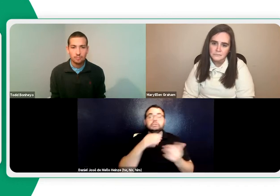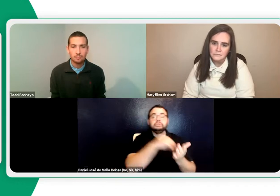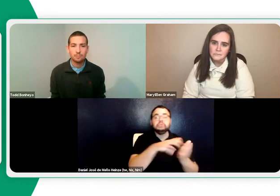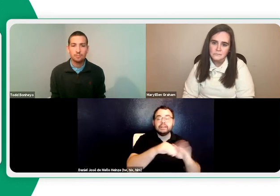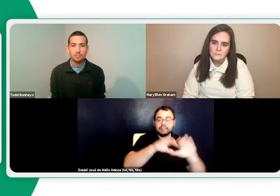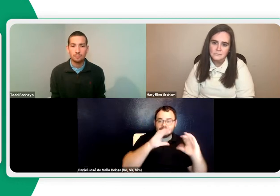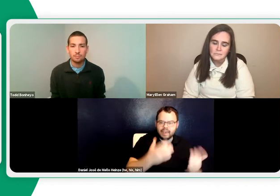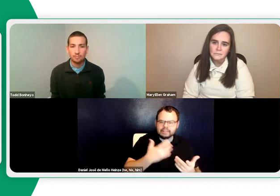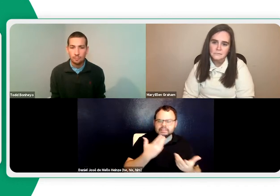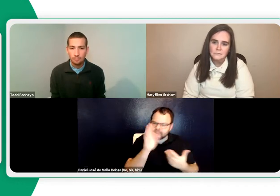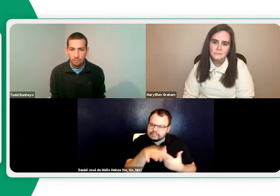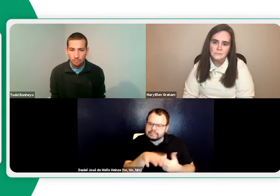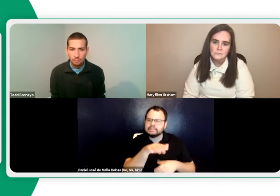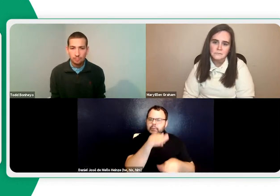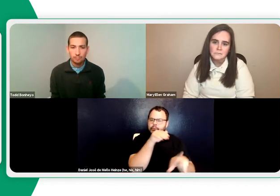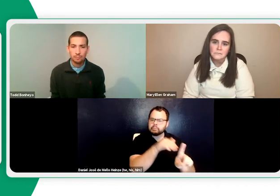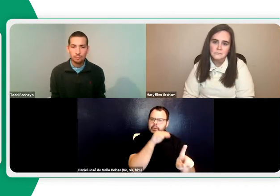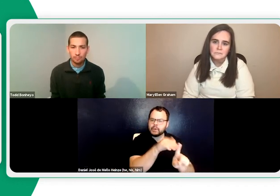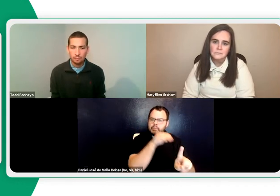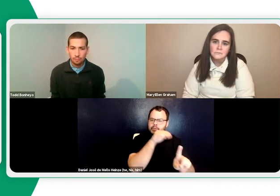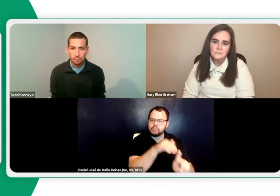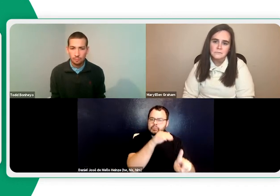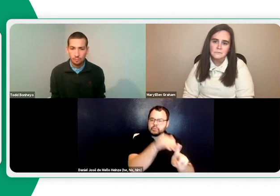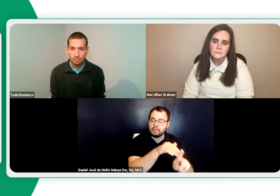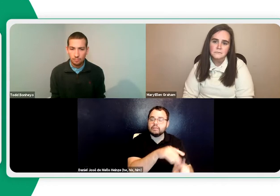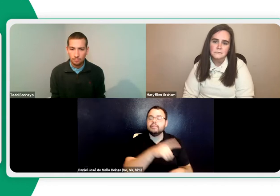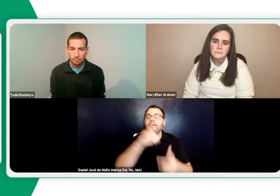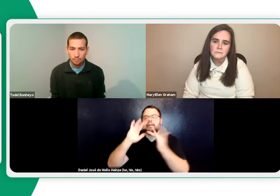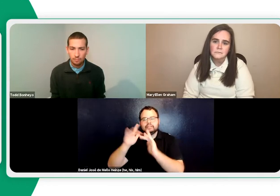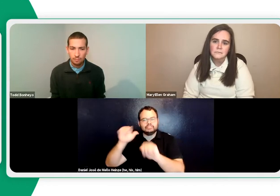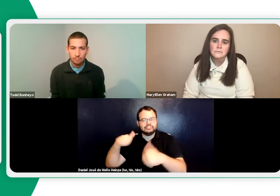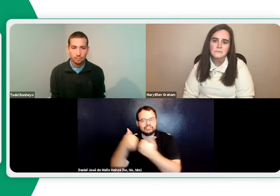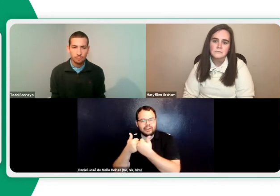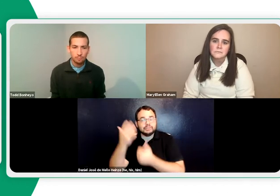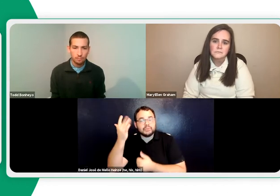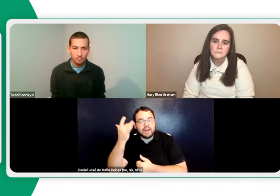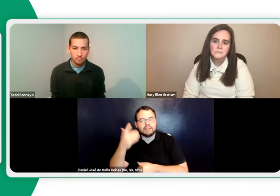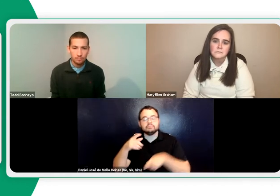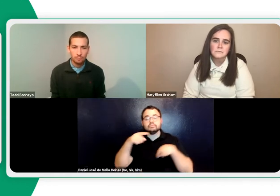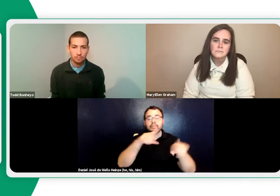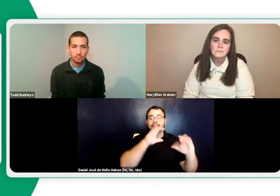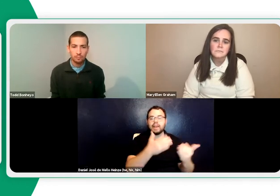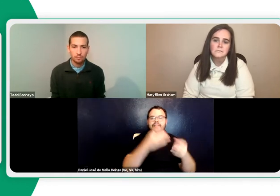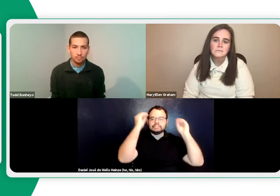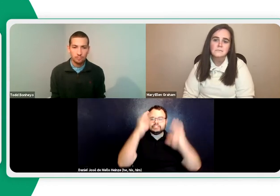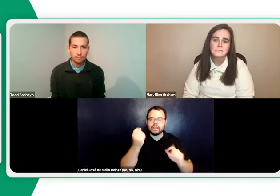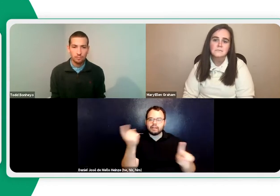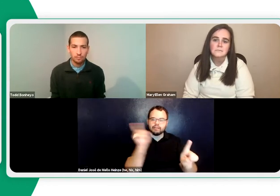shifted online, they kept those same ethics. Other students that need more reminders actually have more of a challenge